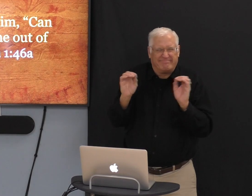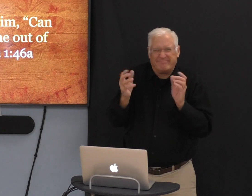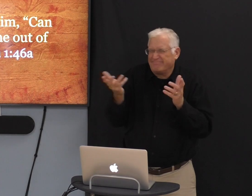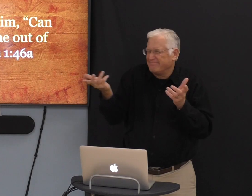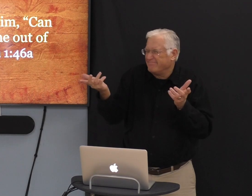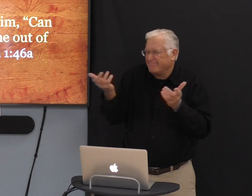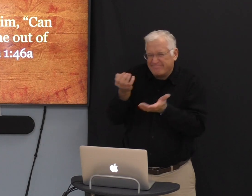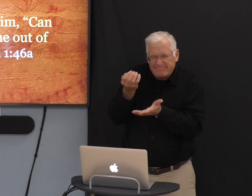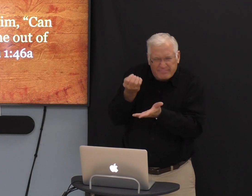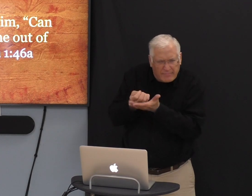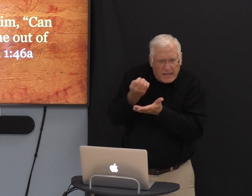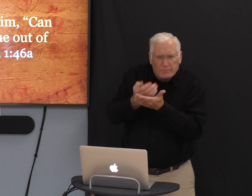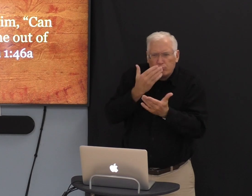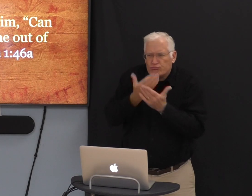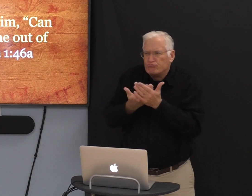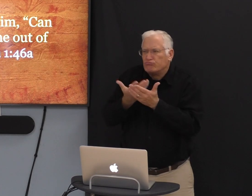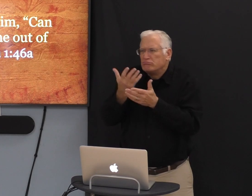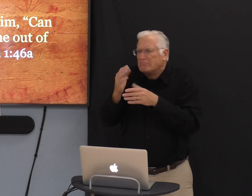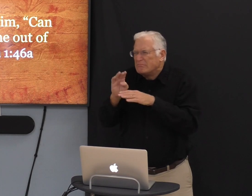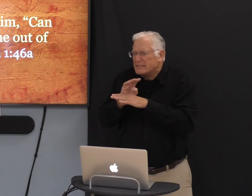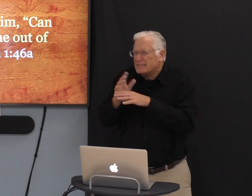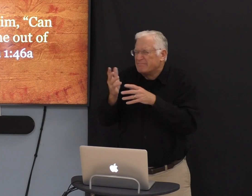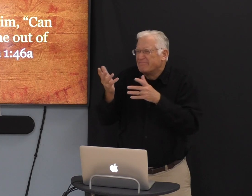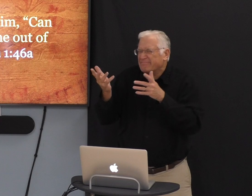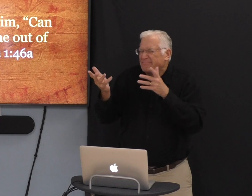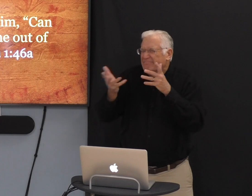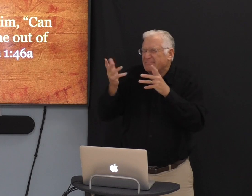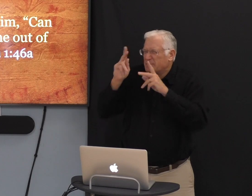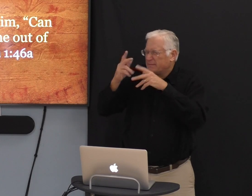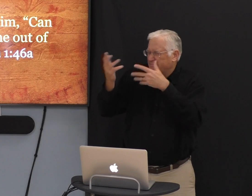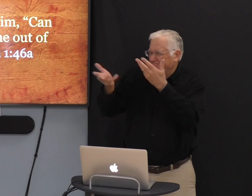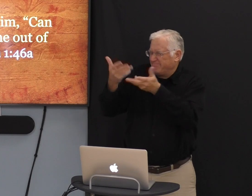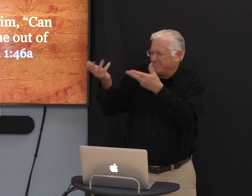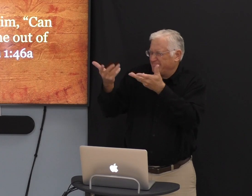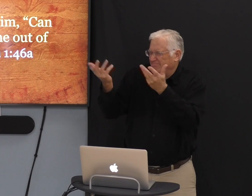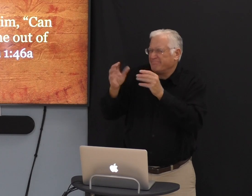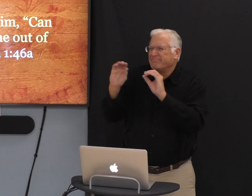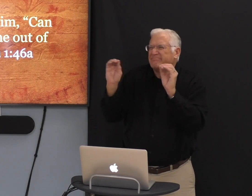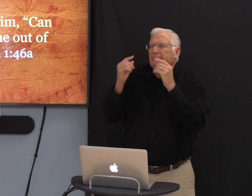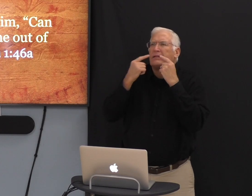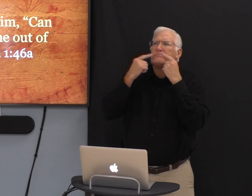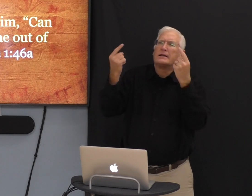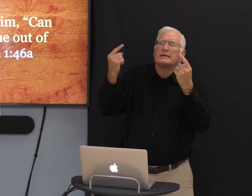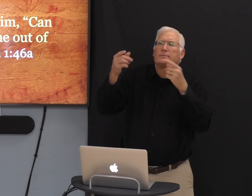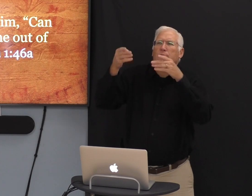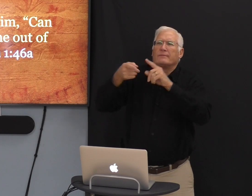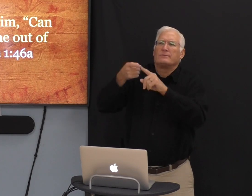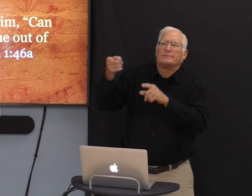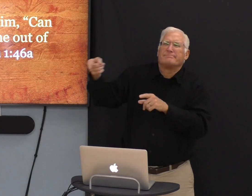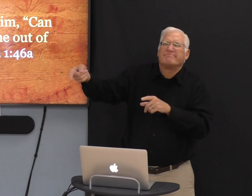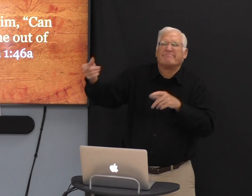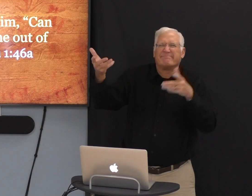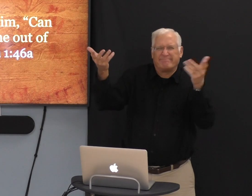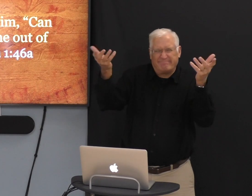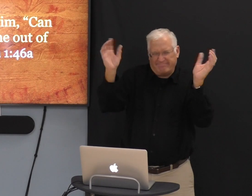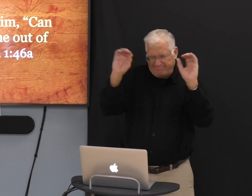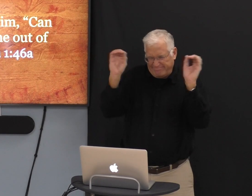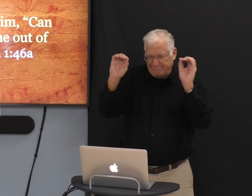think highly of Nazareth. You know, there wasn't anything real evident of anything good from Nazareth.